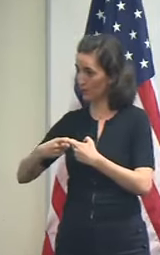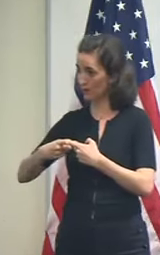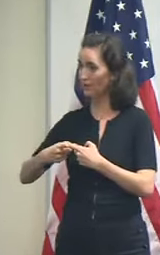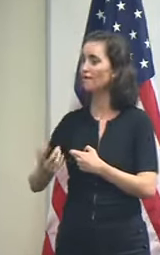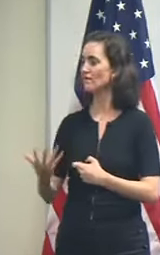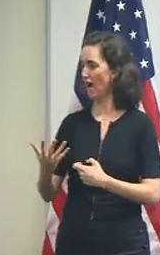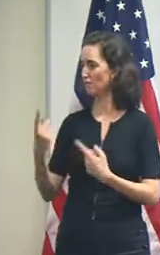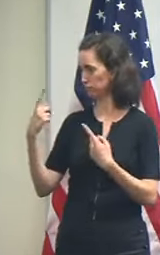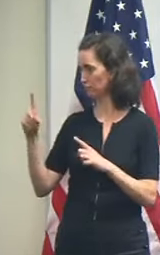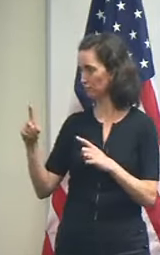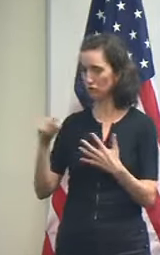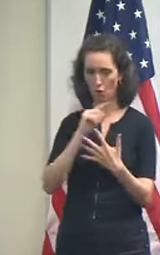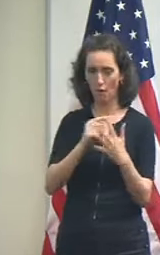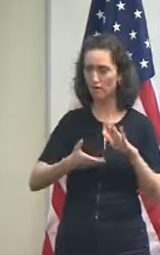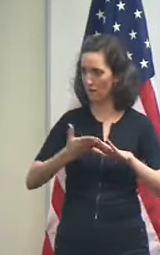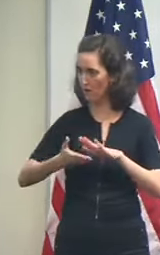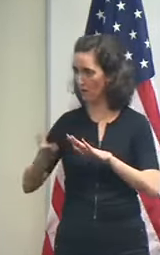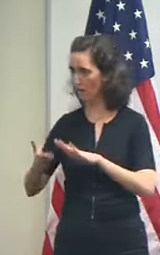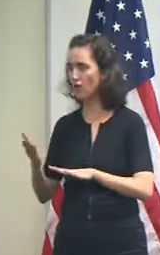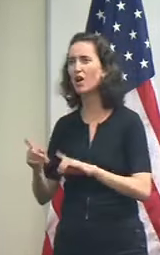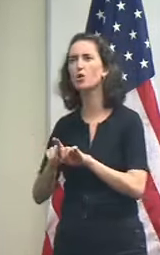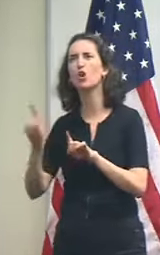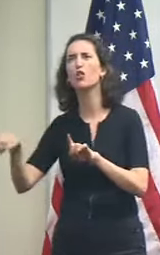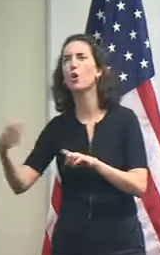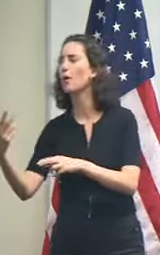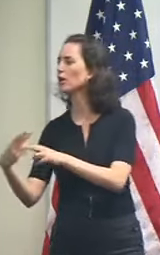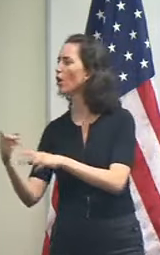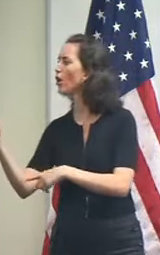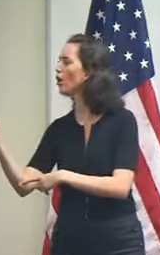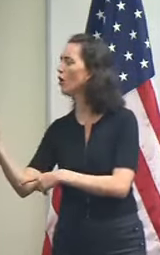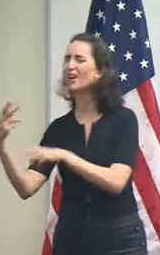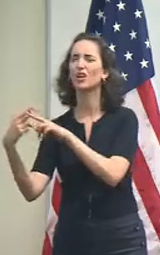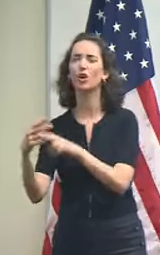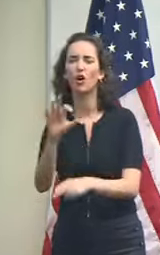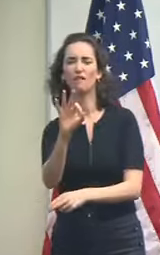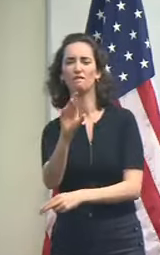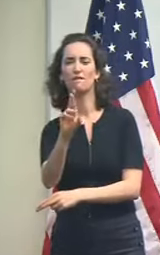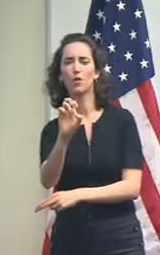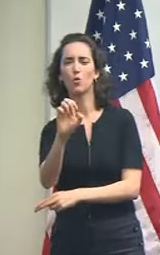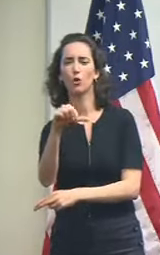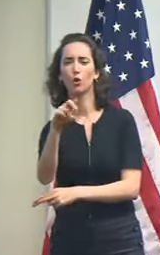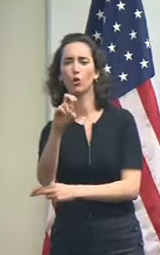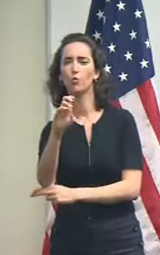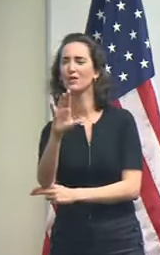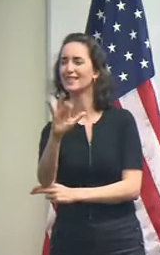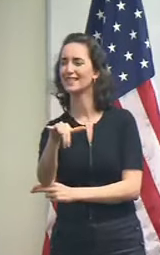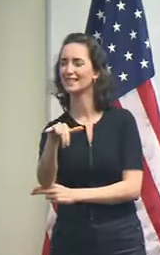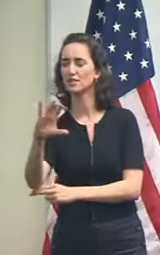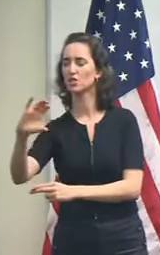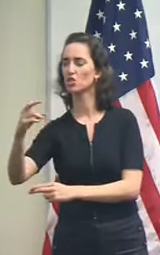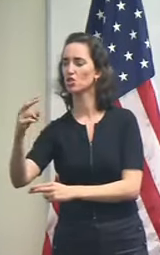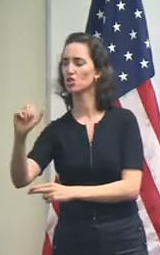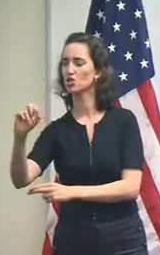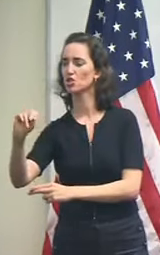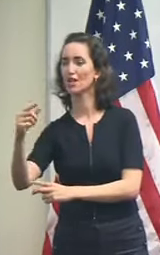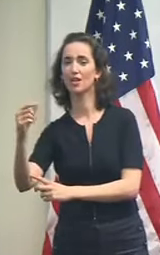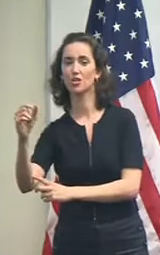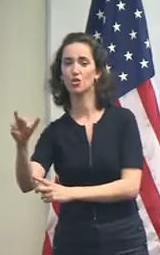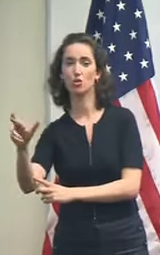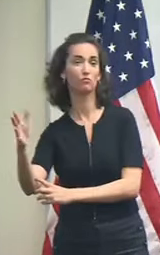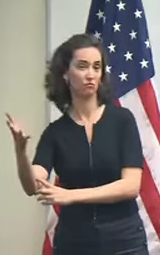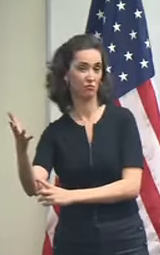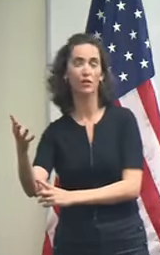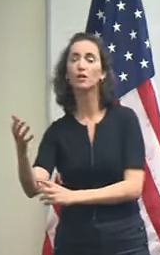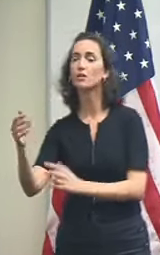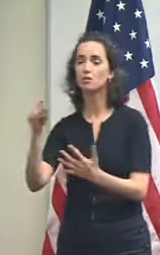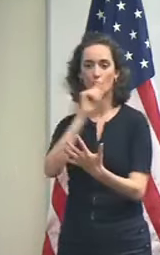there's some other devices down there frequency frequency changers that will be enough to power all